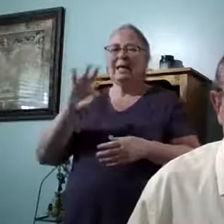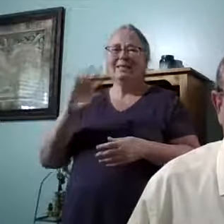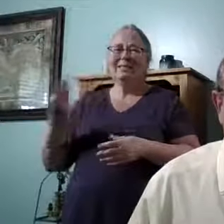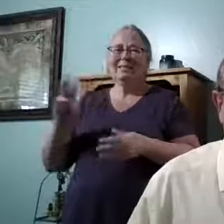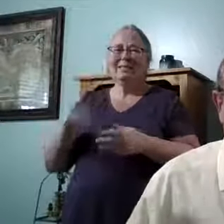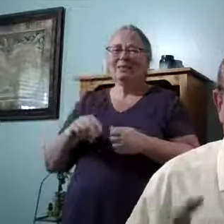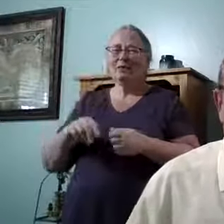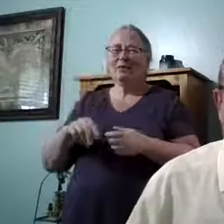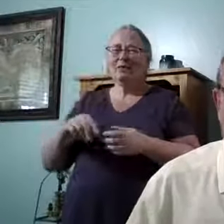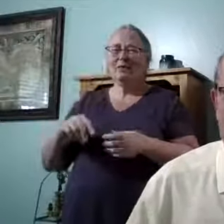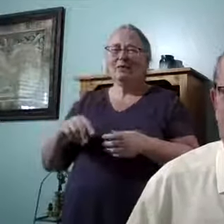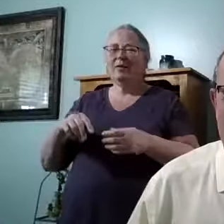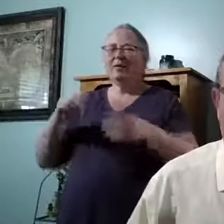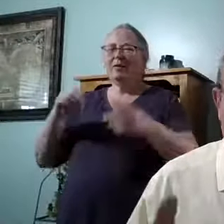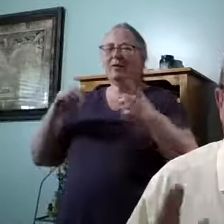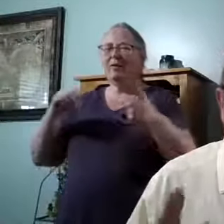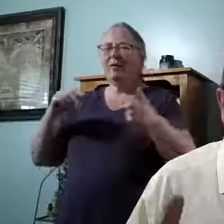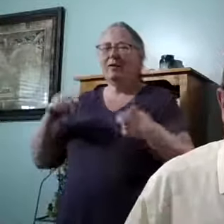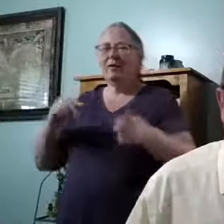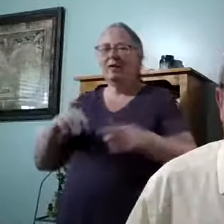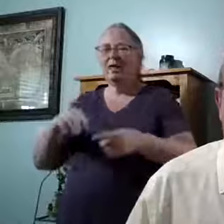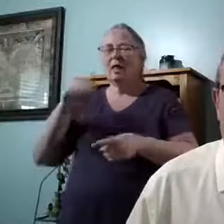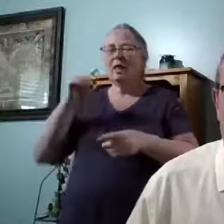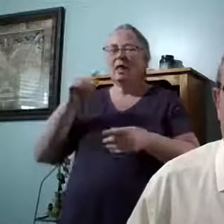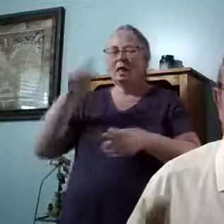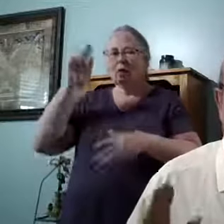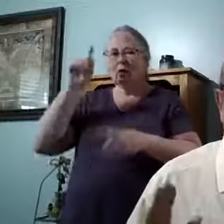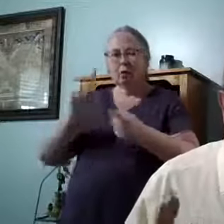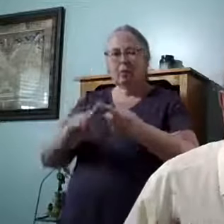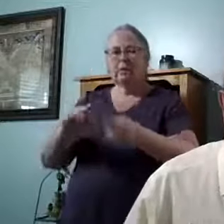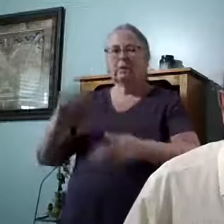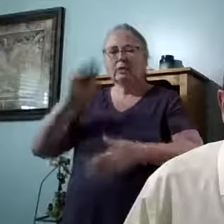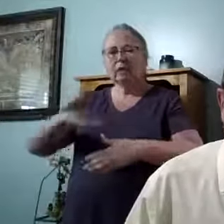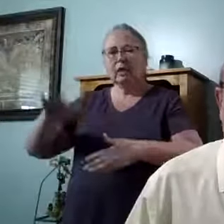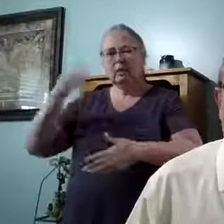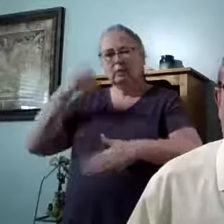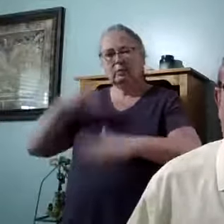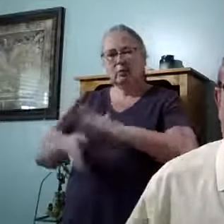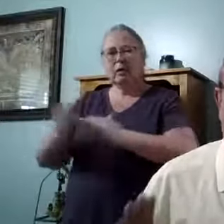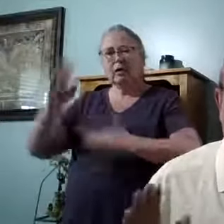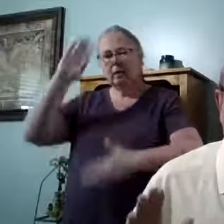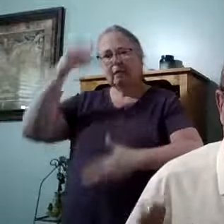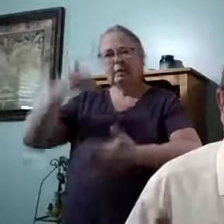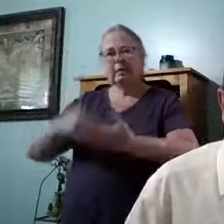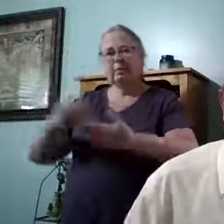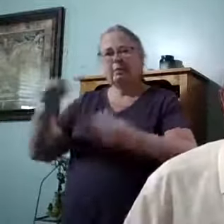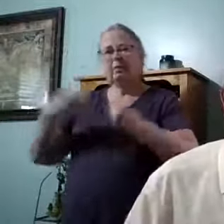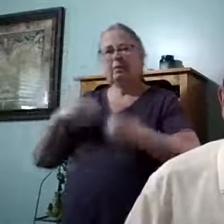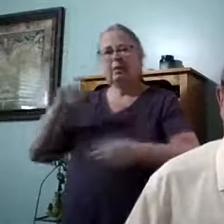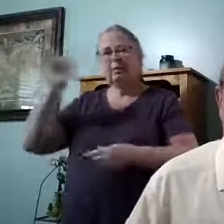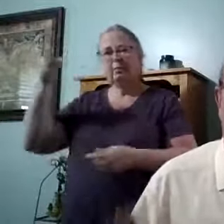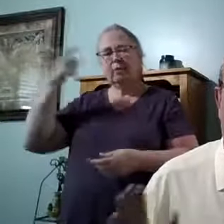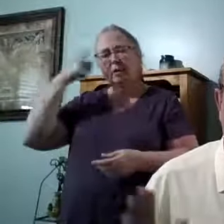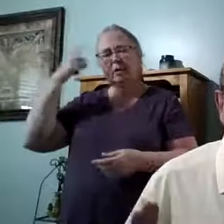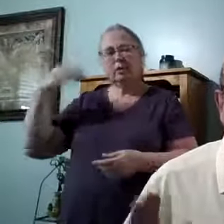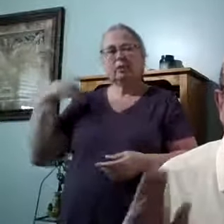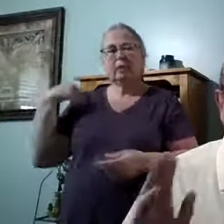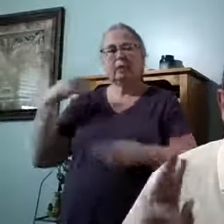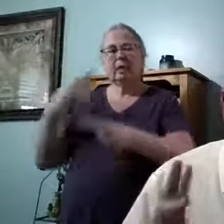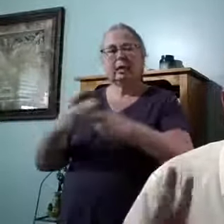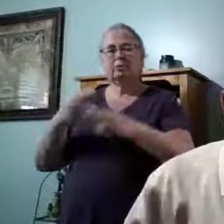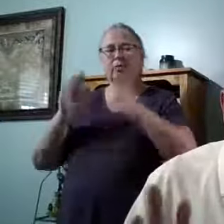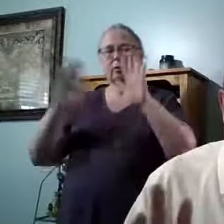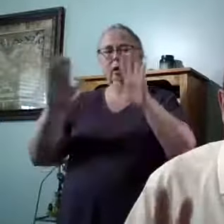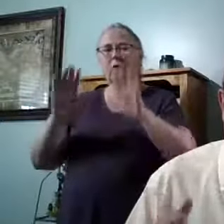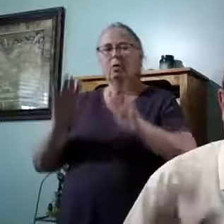fun. Unto us a child is born. Unto us a son is given and the government shall be upon his shoulder and his name shall be called